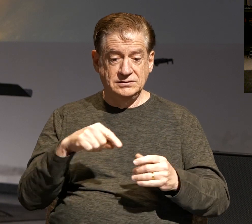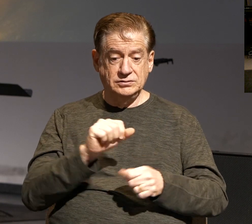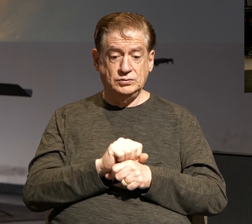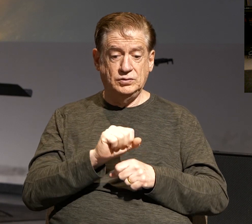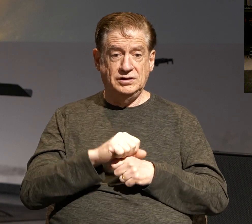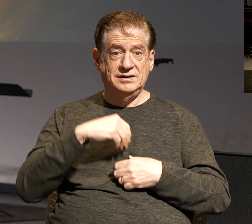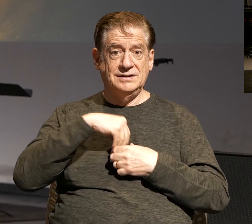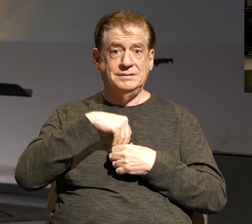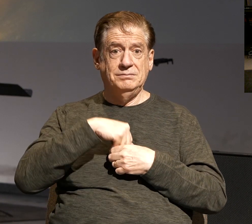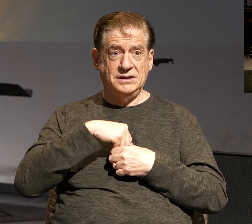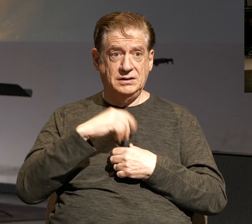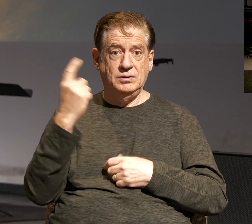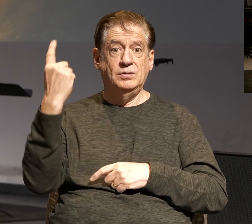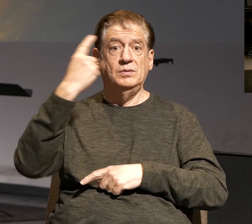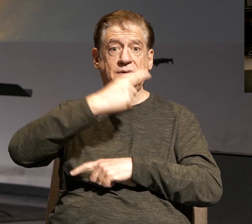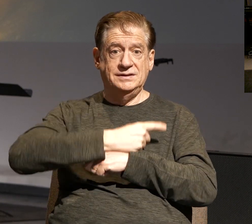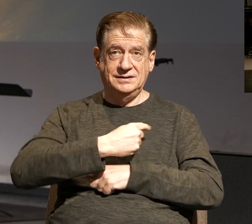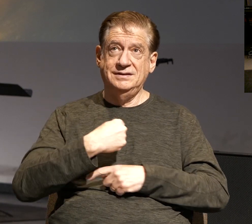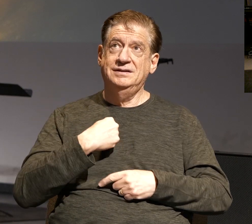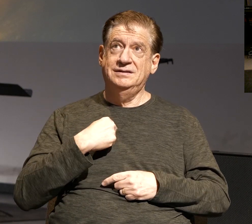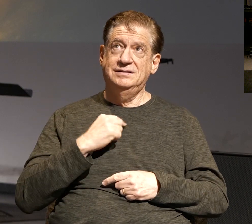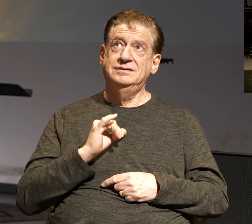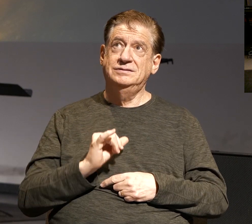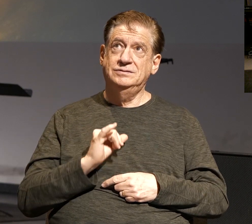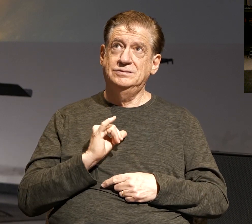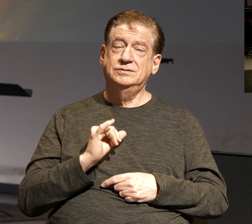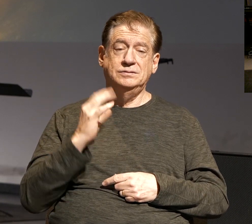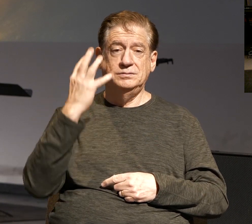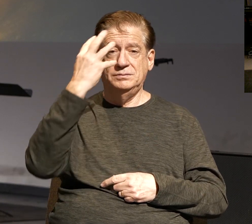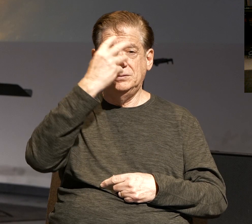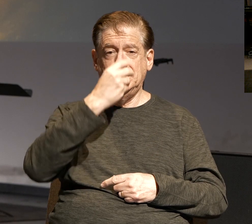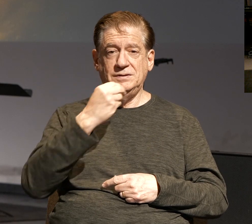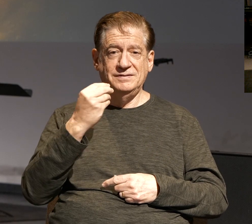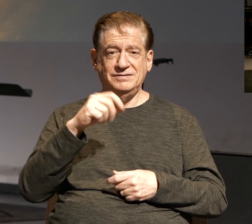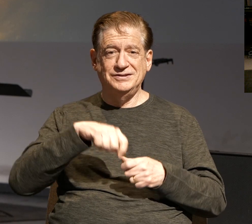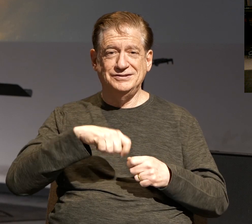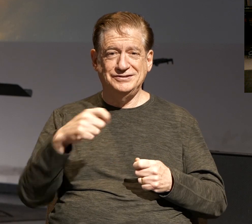I too can be this beautiful sword.